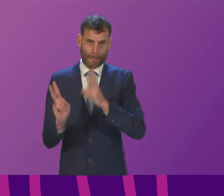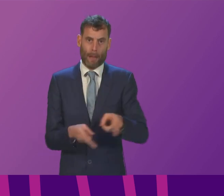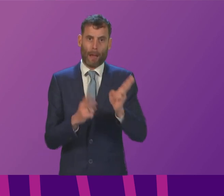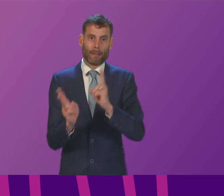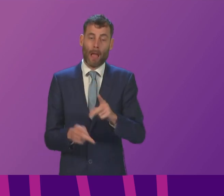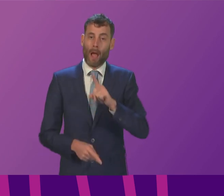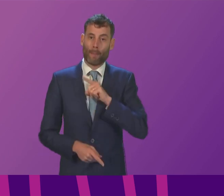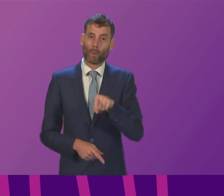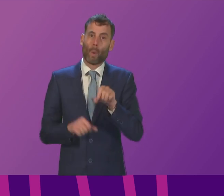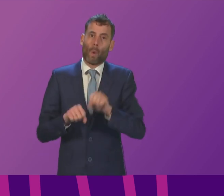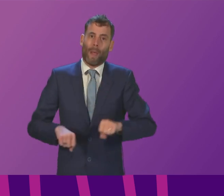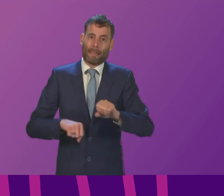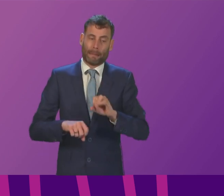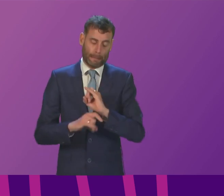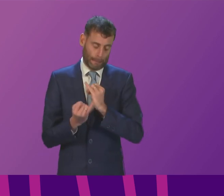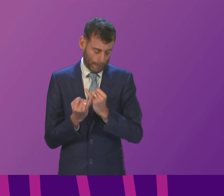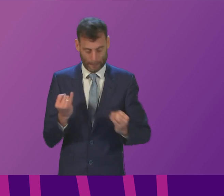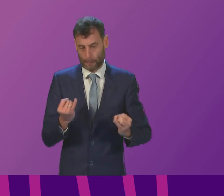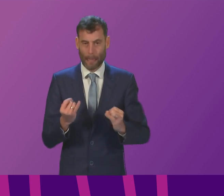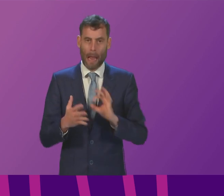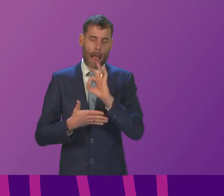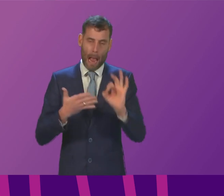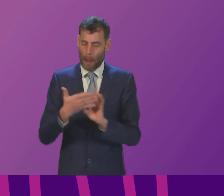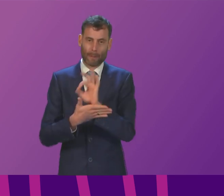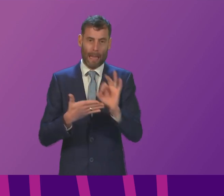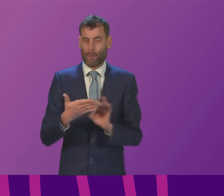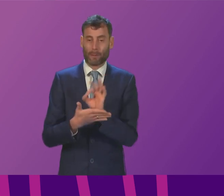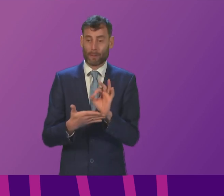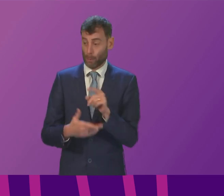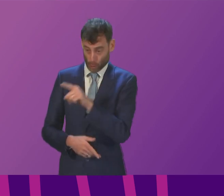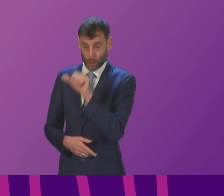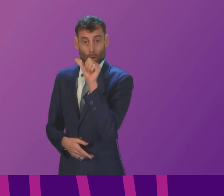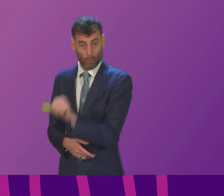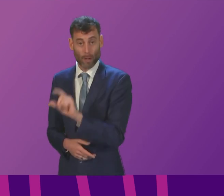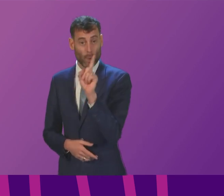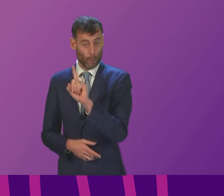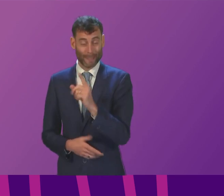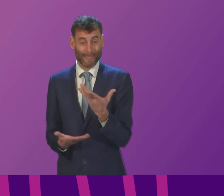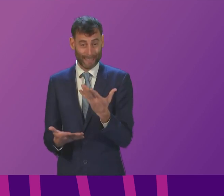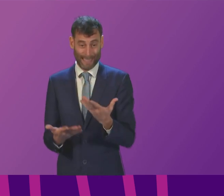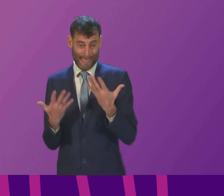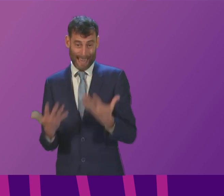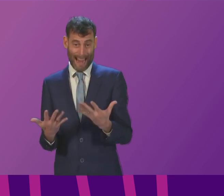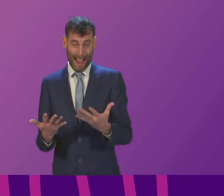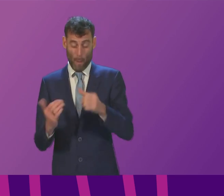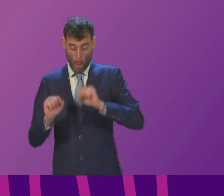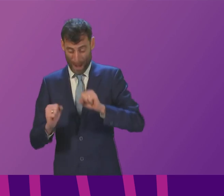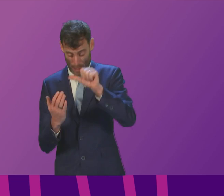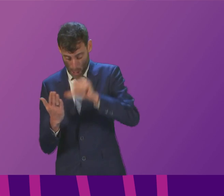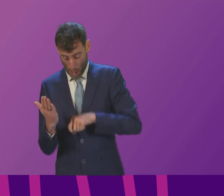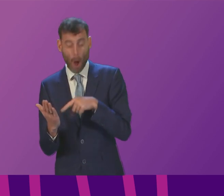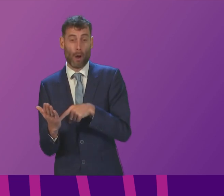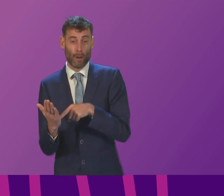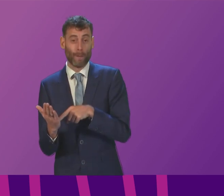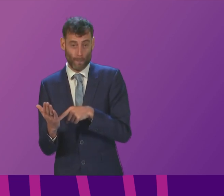minister described Scotland as a nation in waiting she's right waiting on record long NHS treatment lists waiting for an